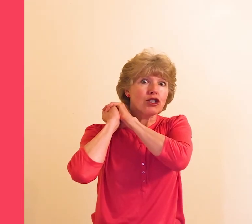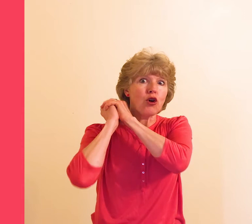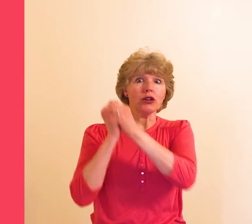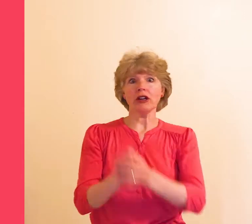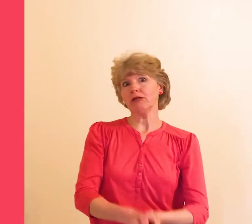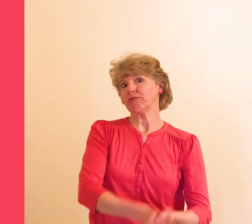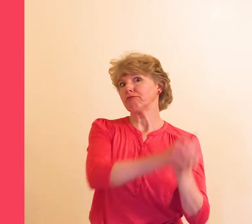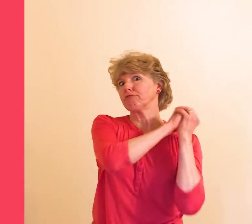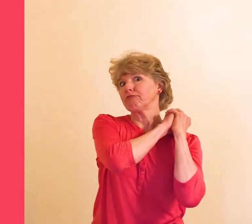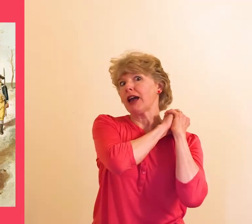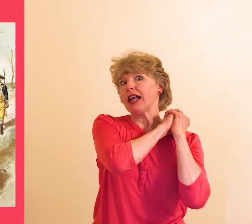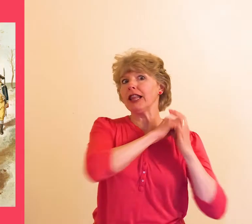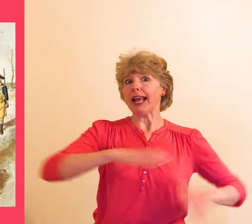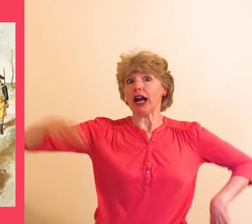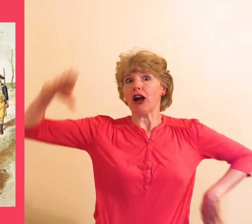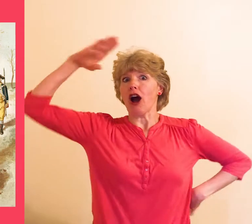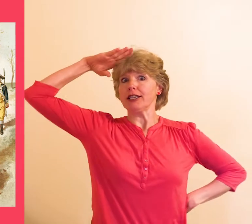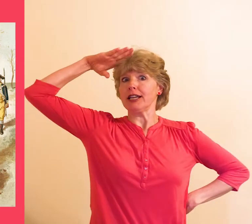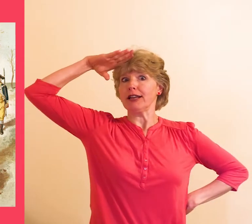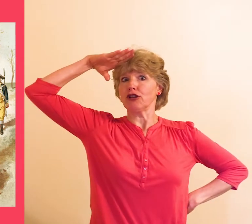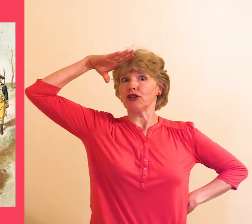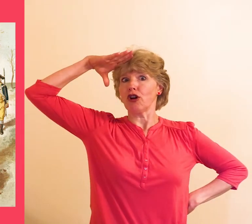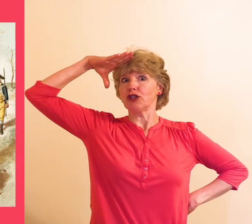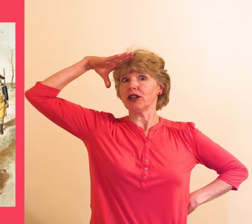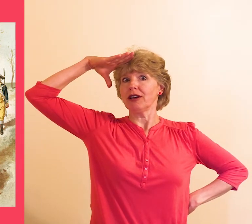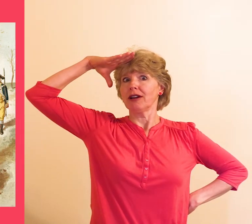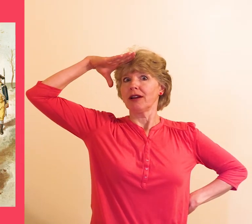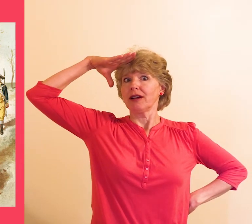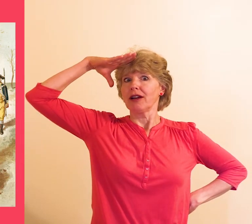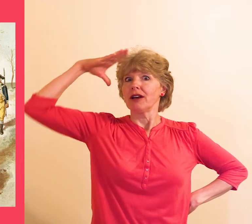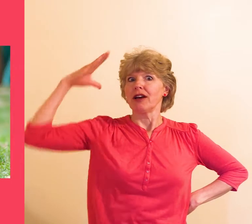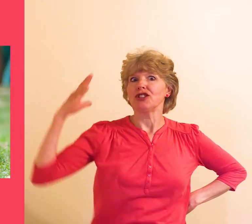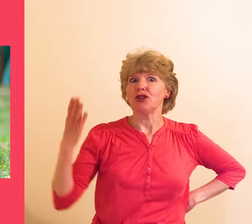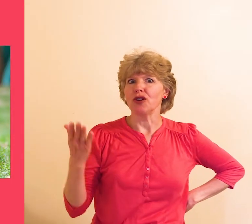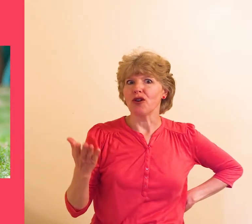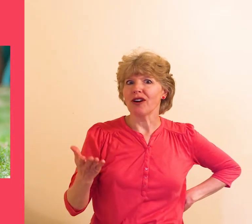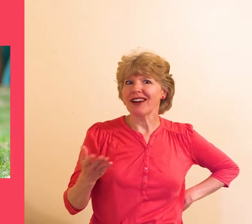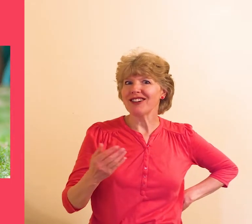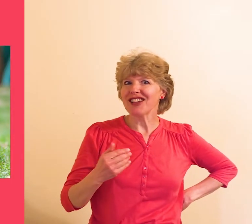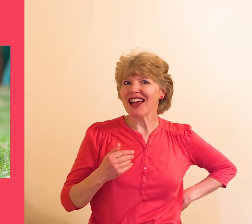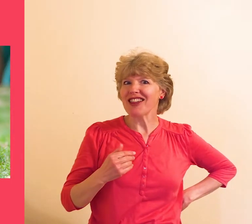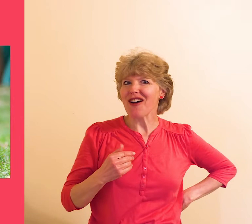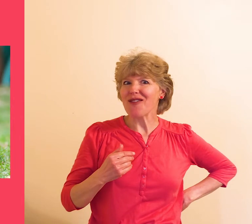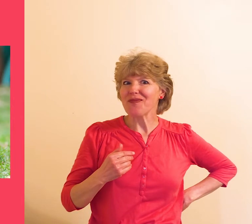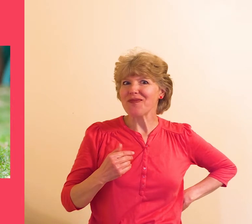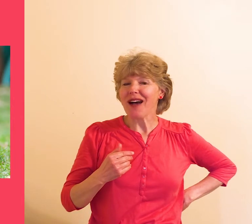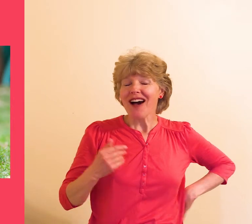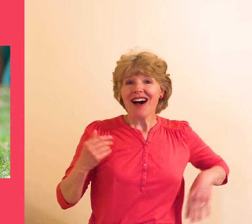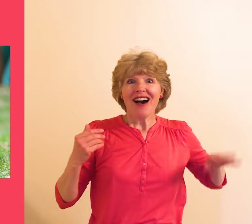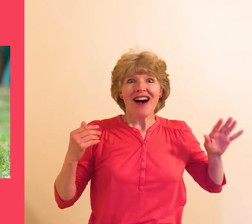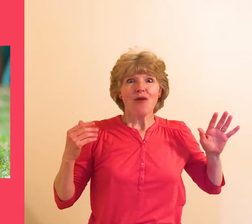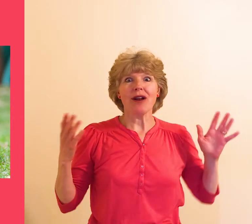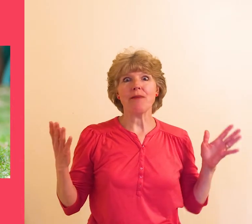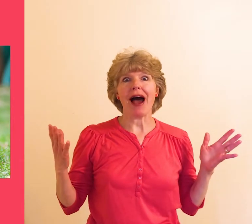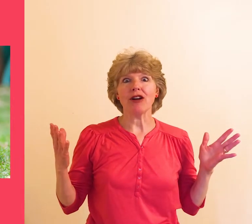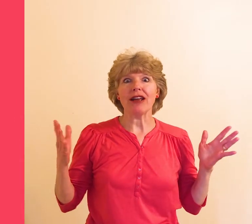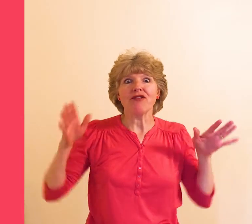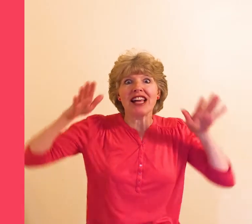shoulder like a continental soldier do your ears hang low ah what about if they